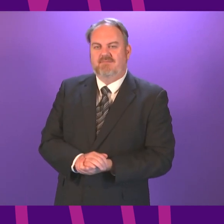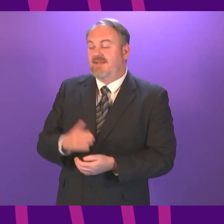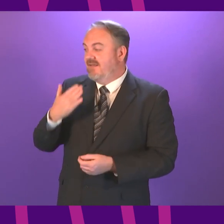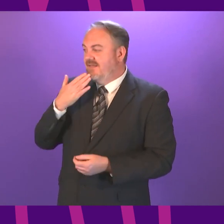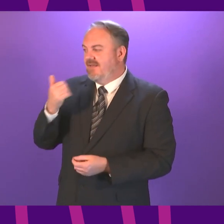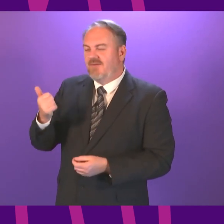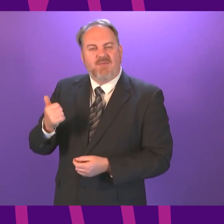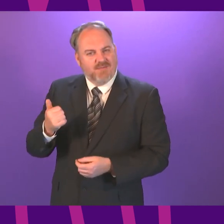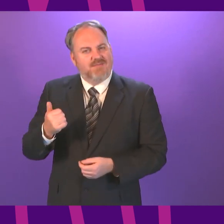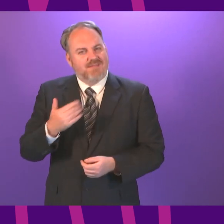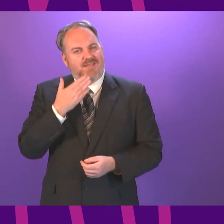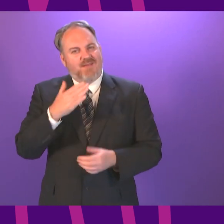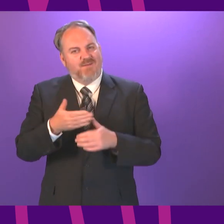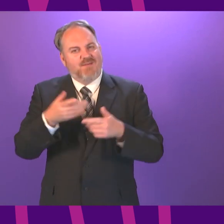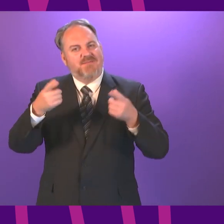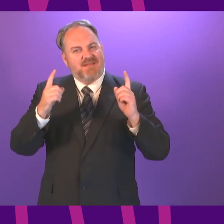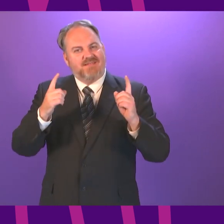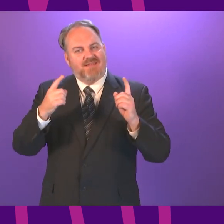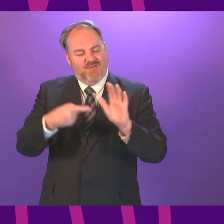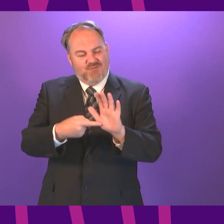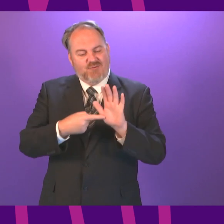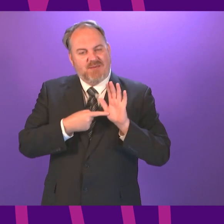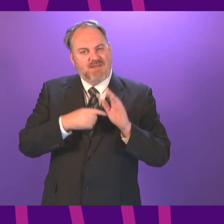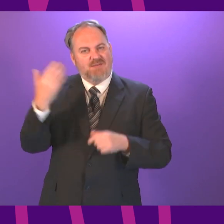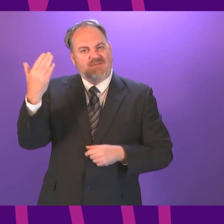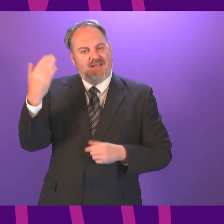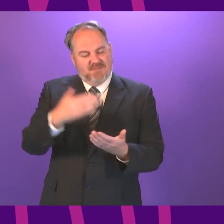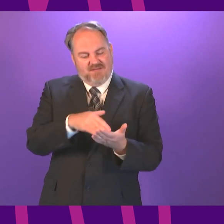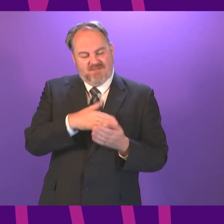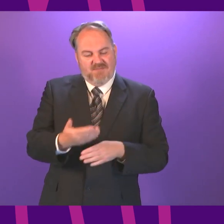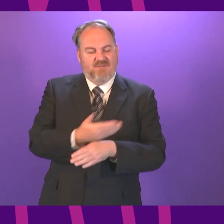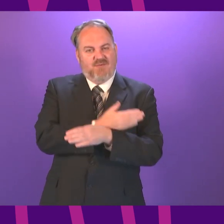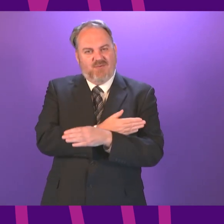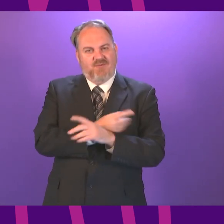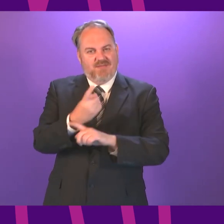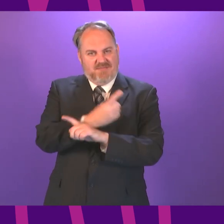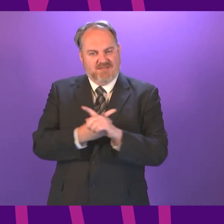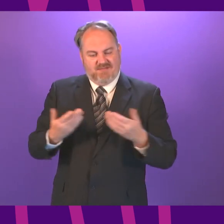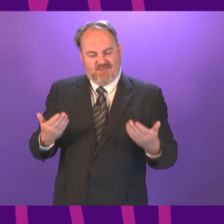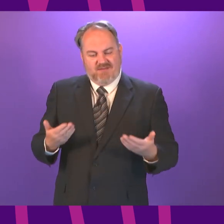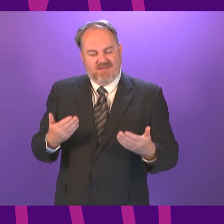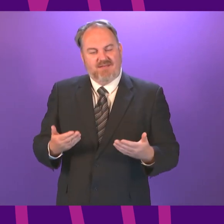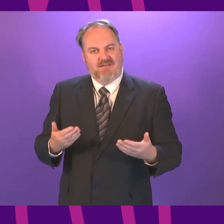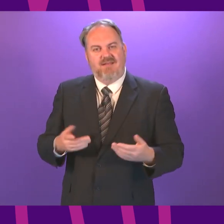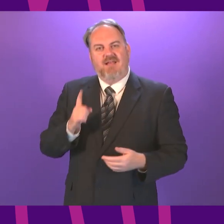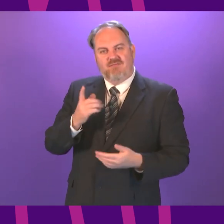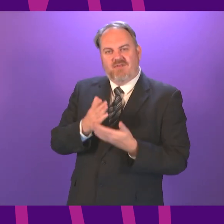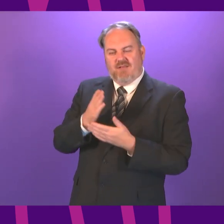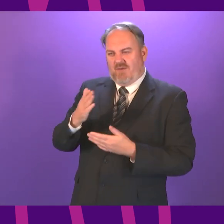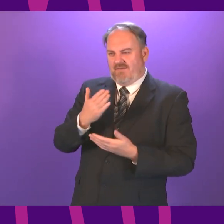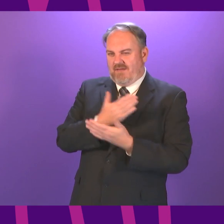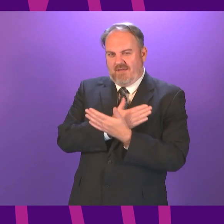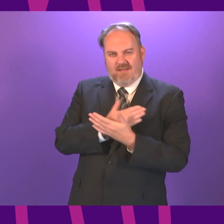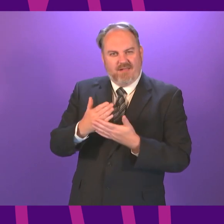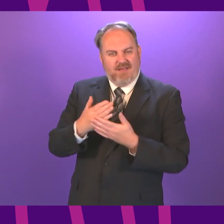presiding officer I thank the first minister for her statement and appreciate the focus on recovery from the pandemic but also the clear and bold